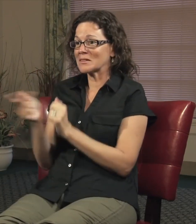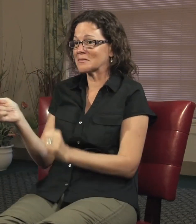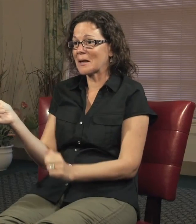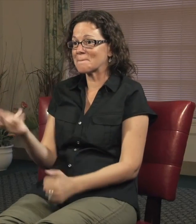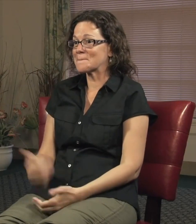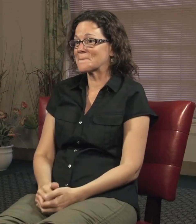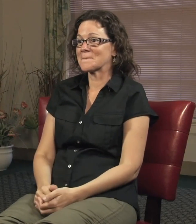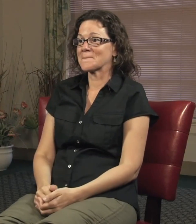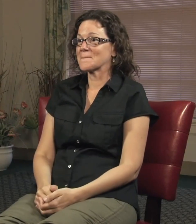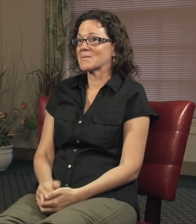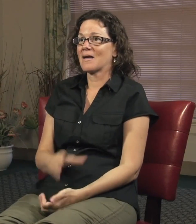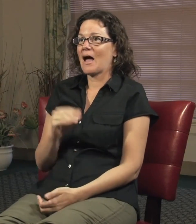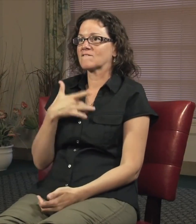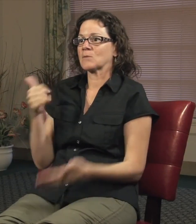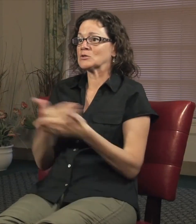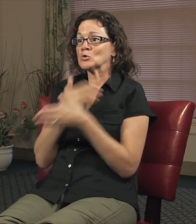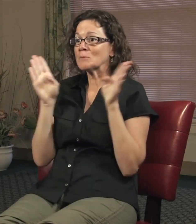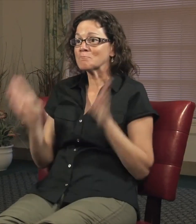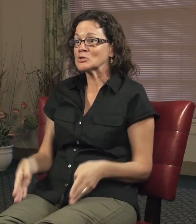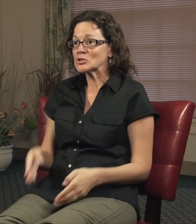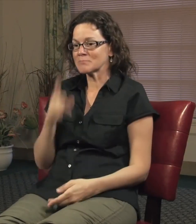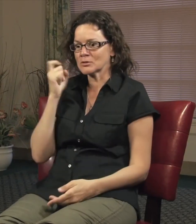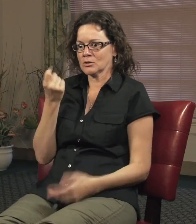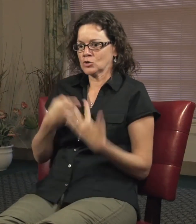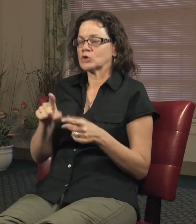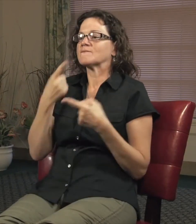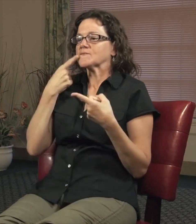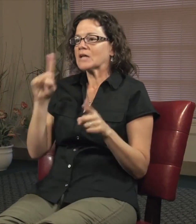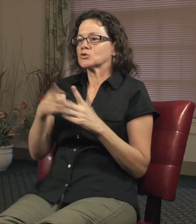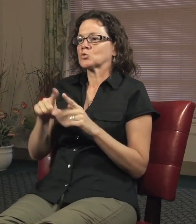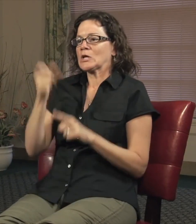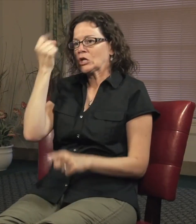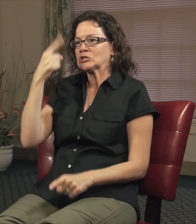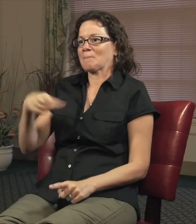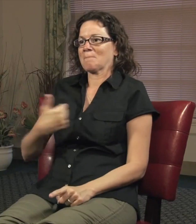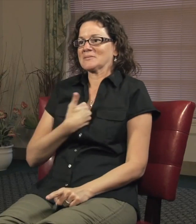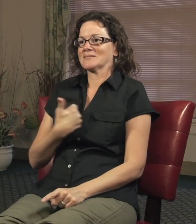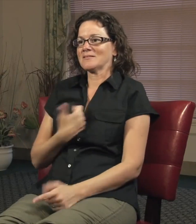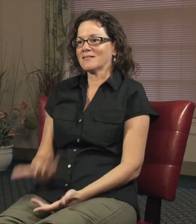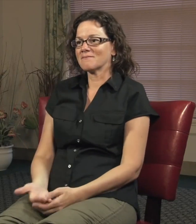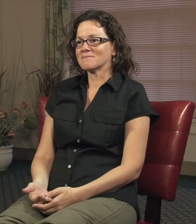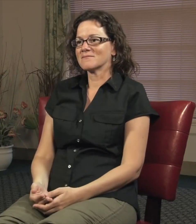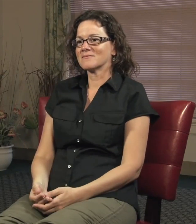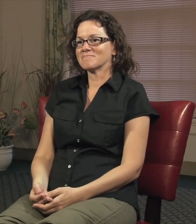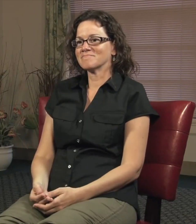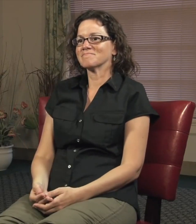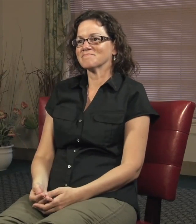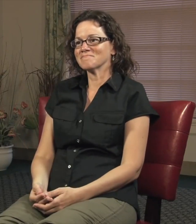relationship with my children. It's wonderful. I feel I'm a completely new person. I am starting to finally understand who Dory